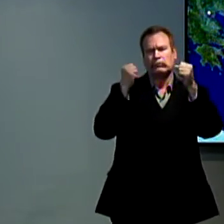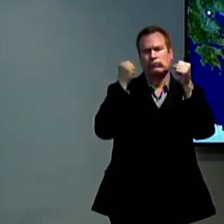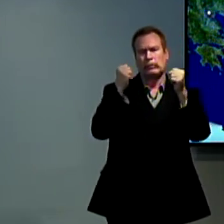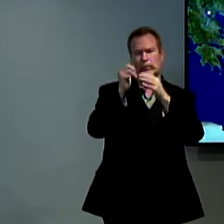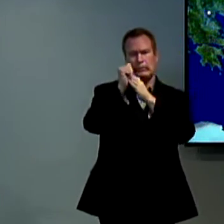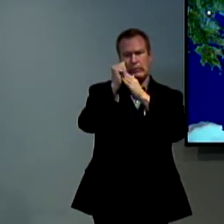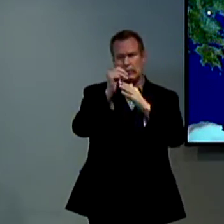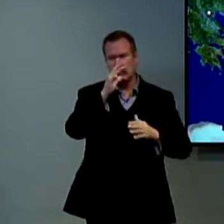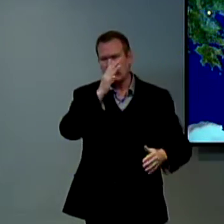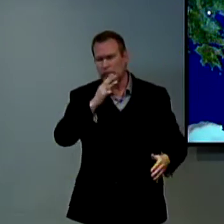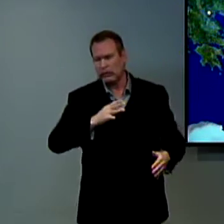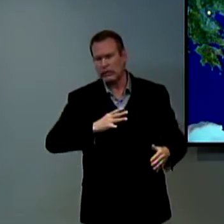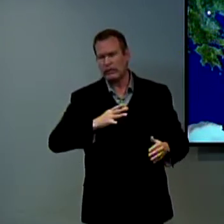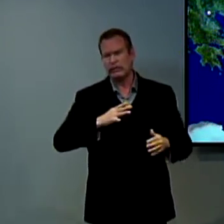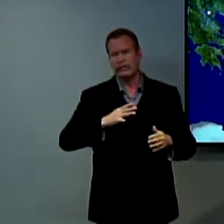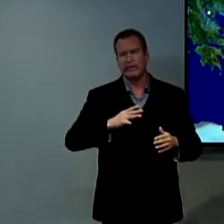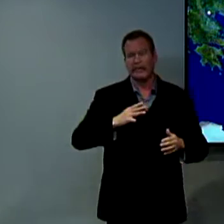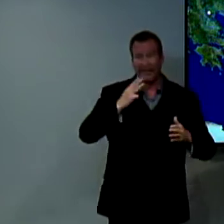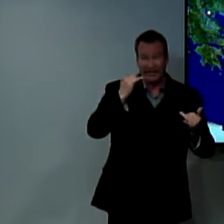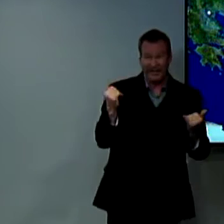mean strong women leaders